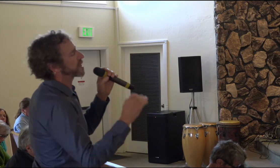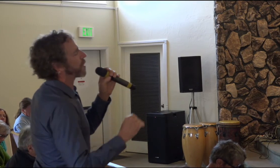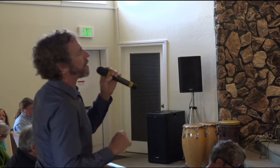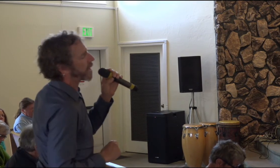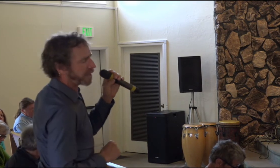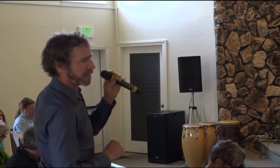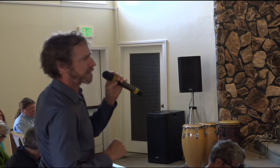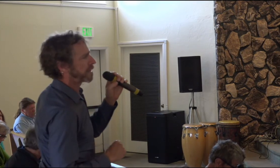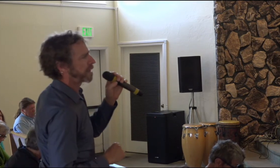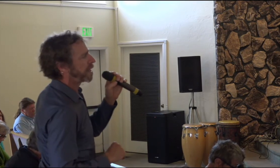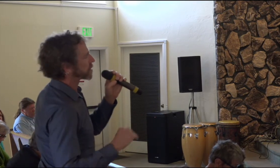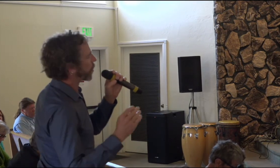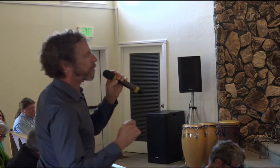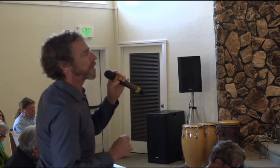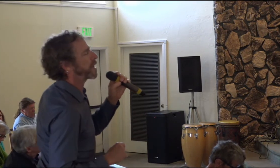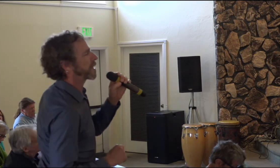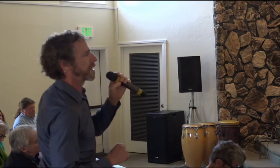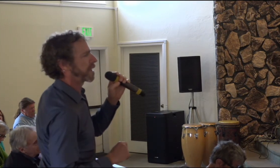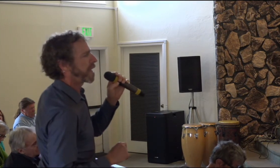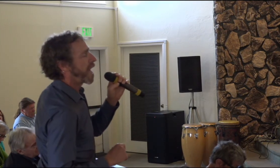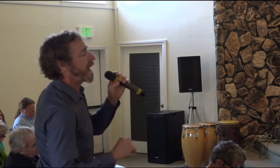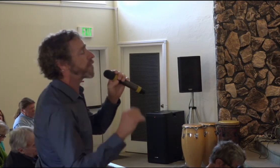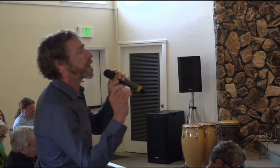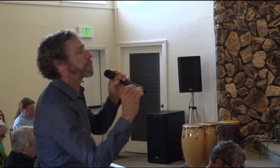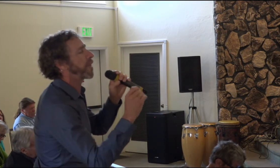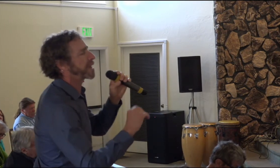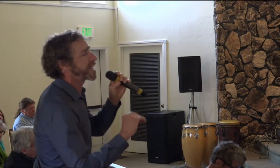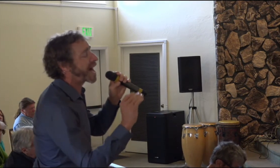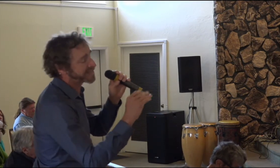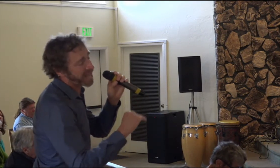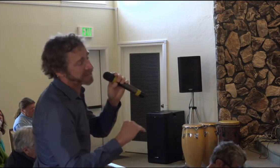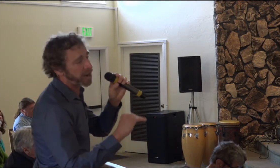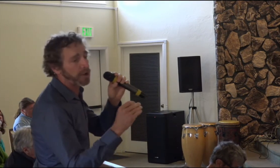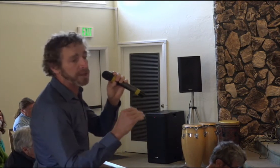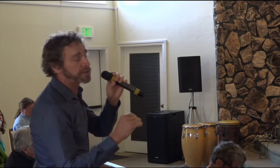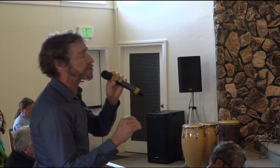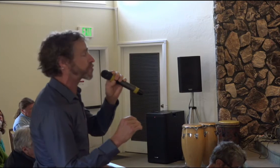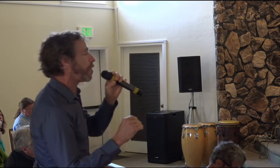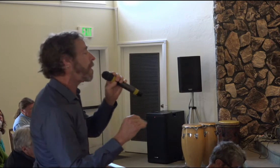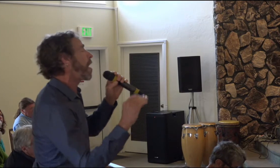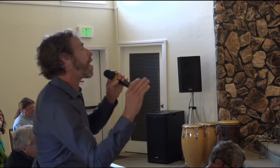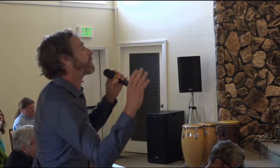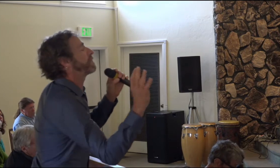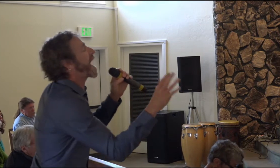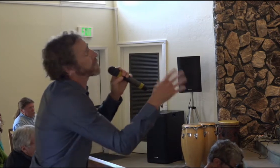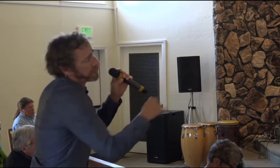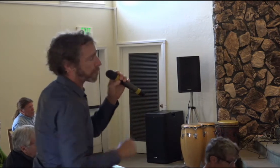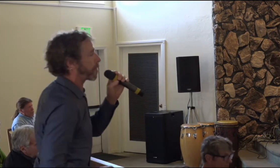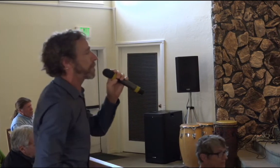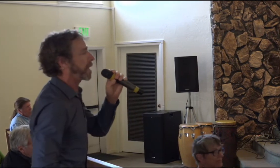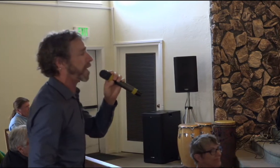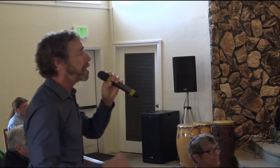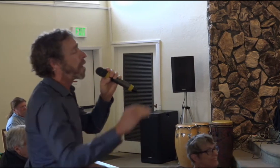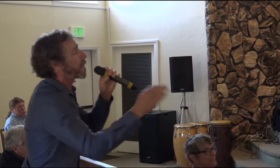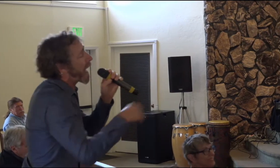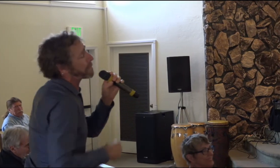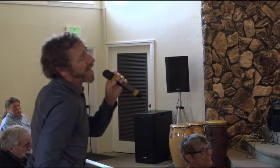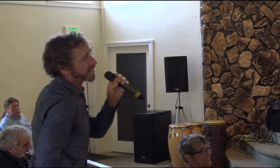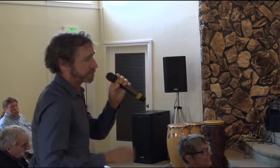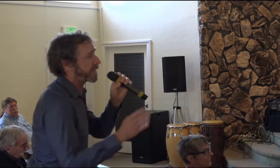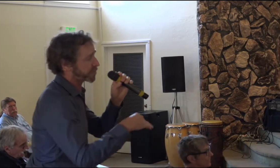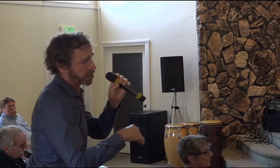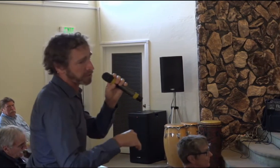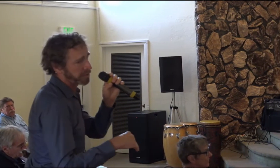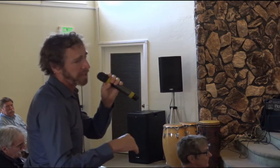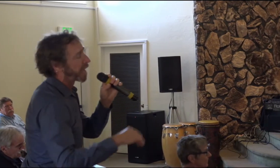And she said, Oh, honey, don't worry. I've already prayed. God's got that all under control. All five of you are going to be here when I